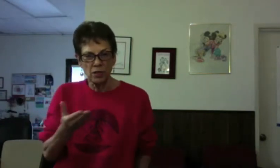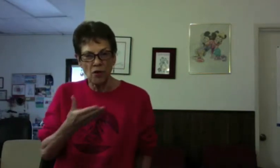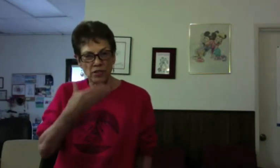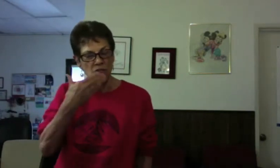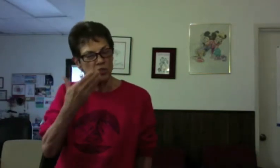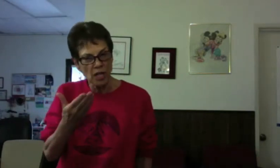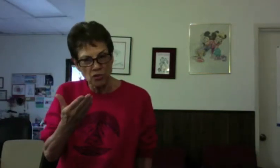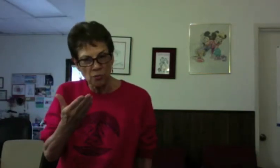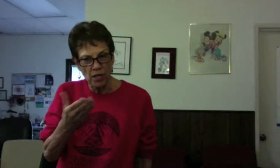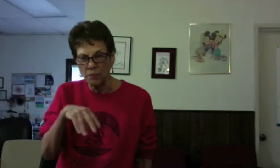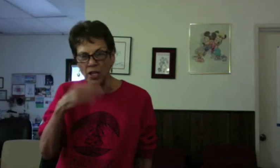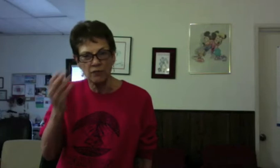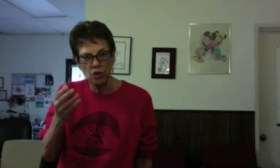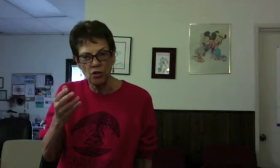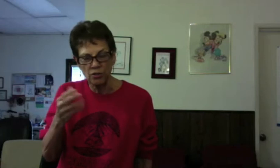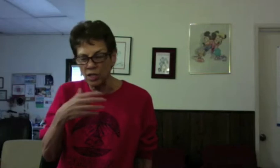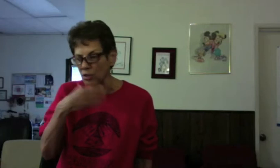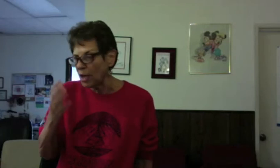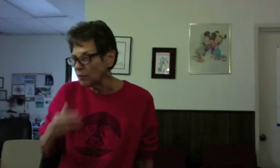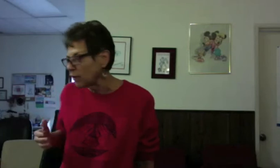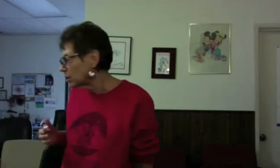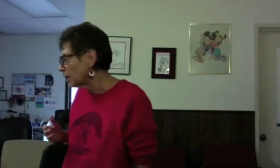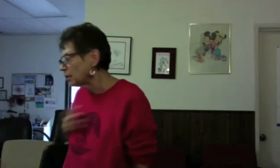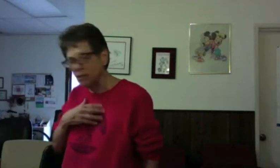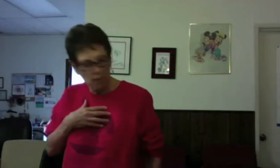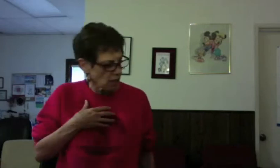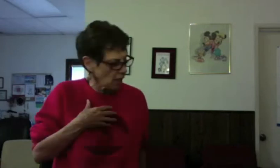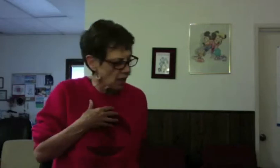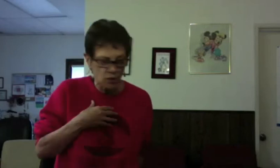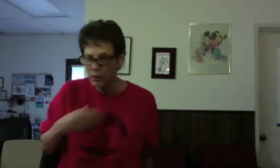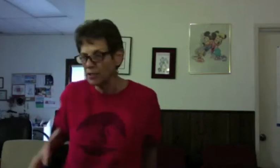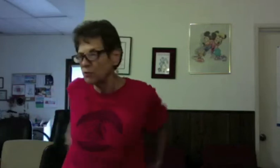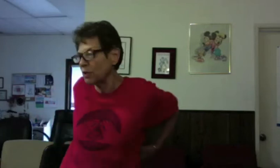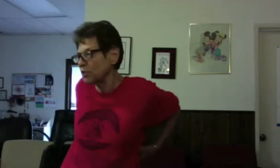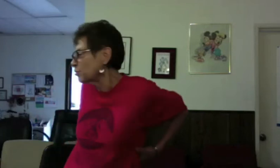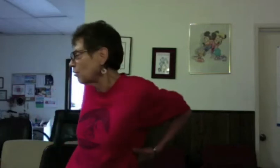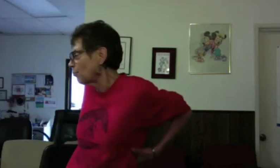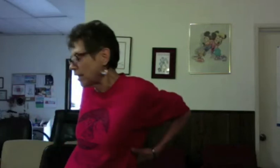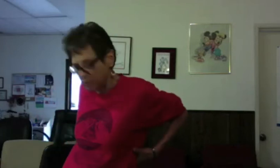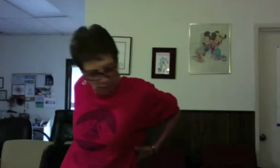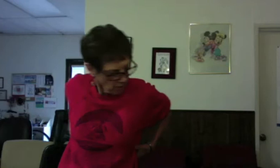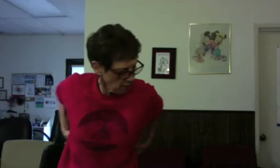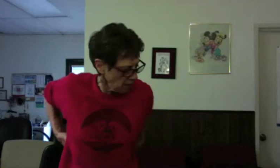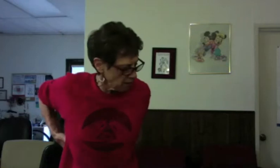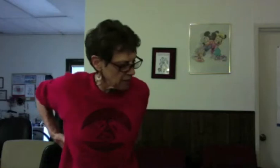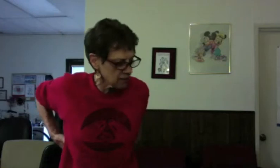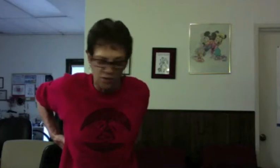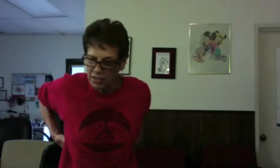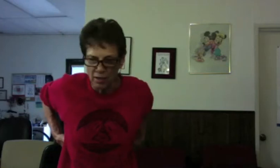adenoids. This is your nasal placement. Kind of a nerdy thing. might like, honey, I don't know what I did with my two terabyte. Huh? It's here somewhere.